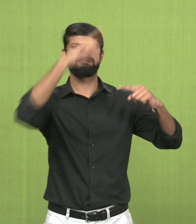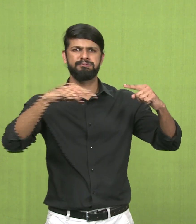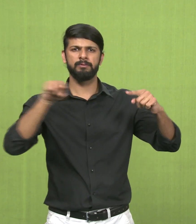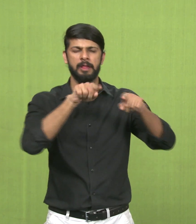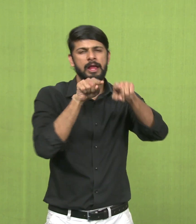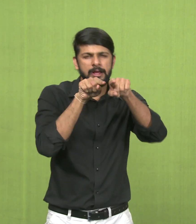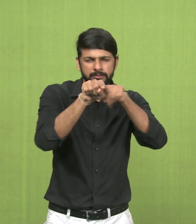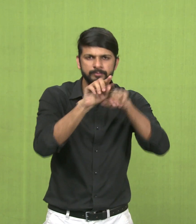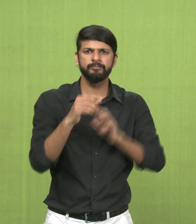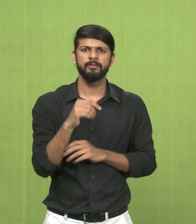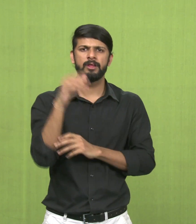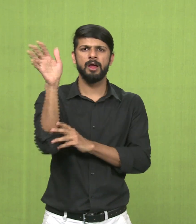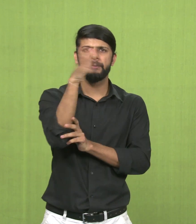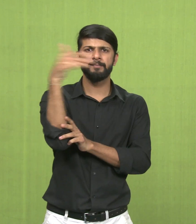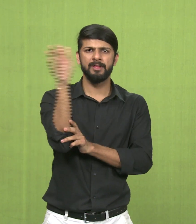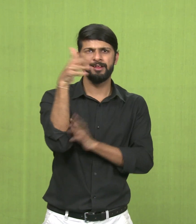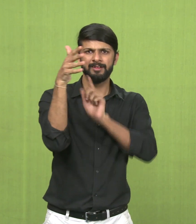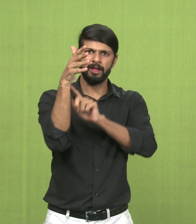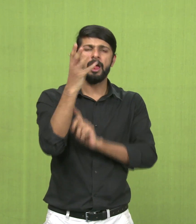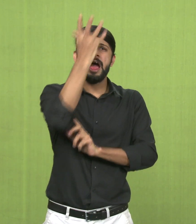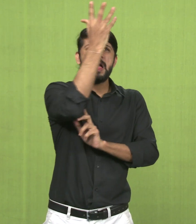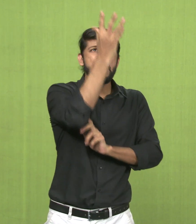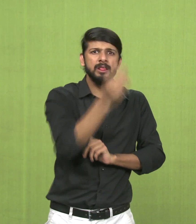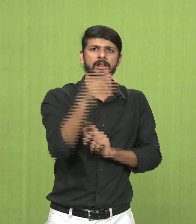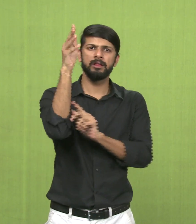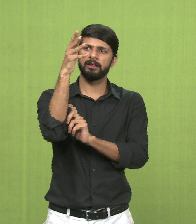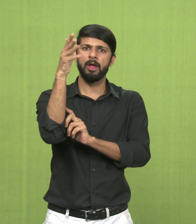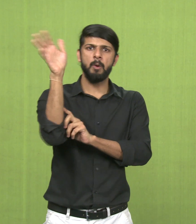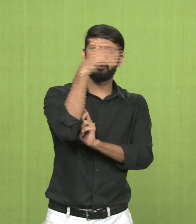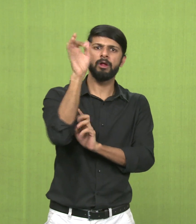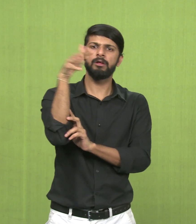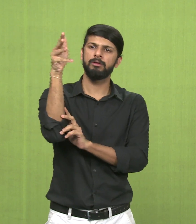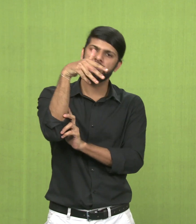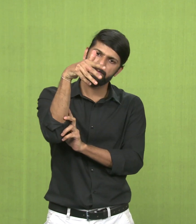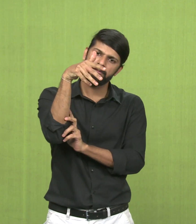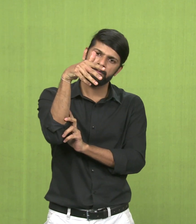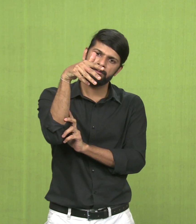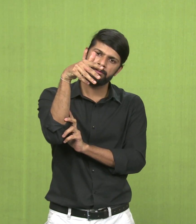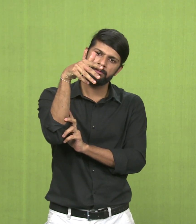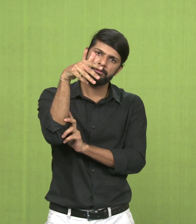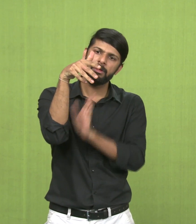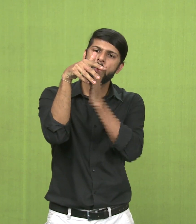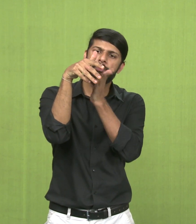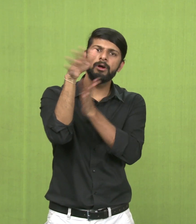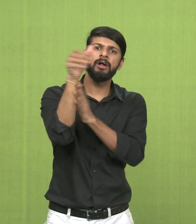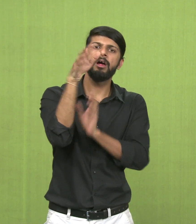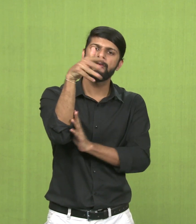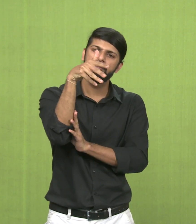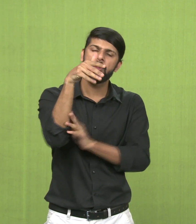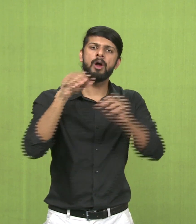Static actually means motionless. So, if you have a tree, where there is